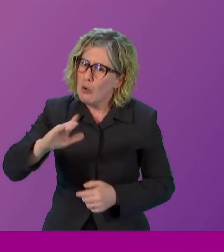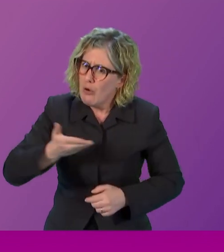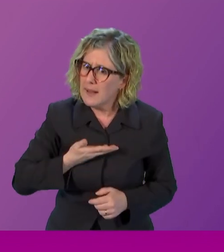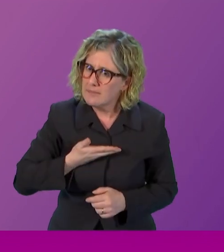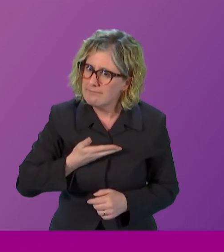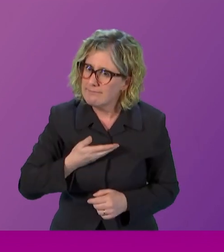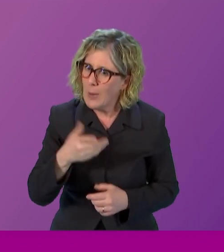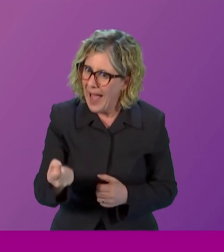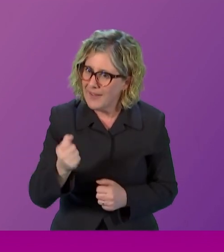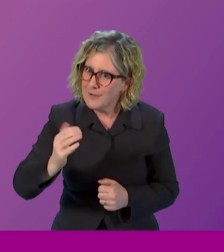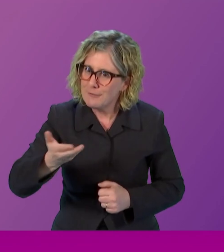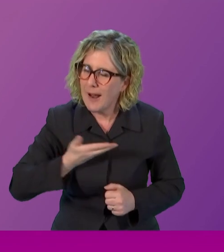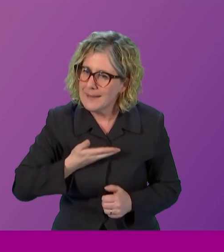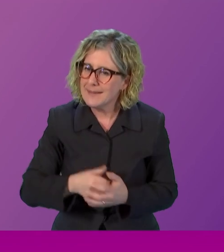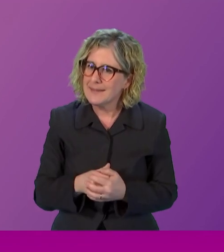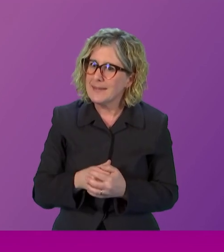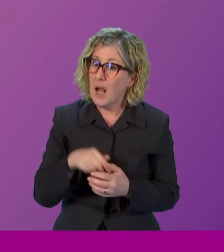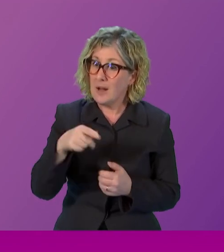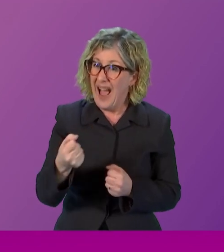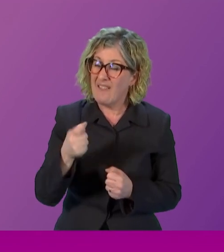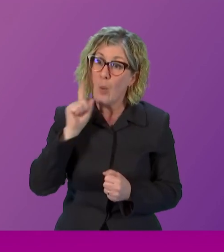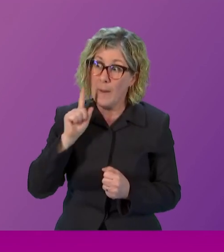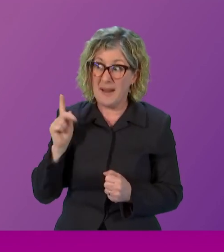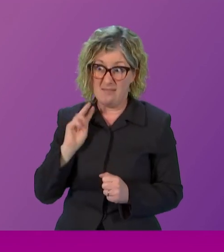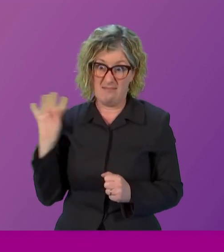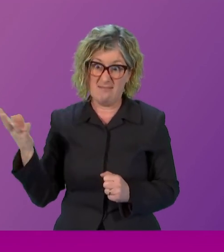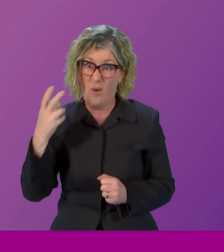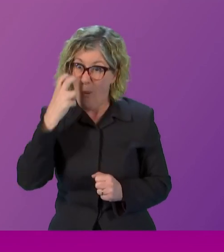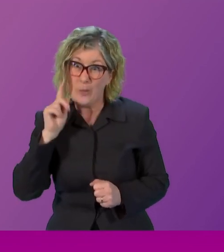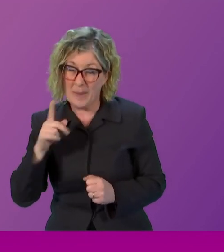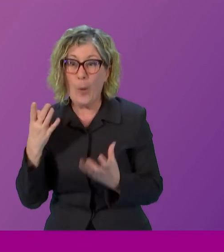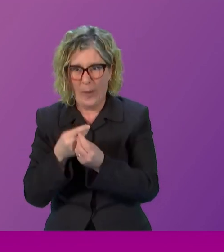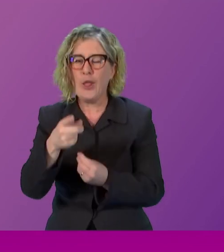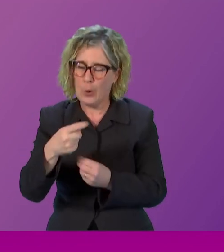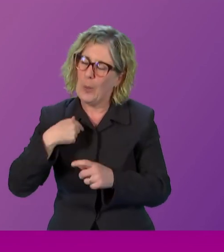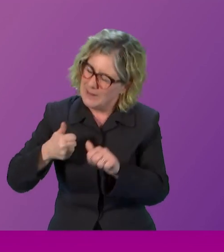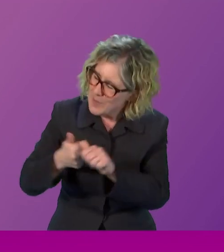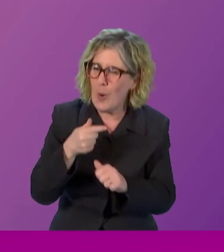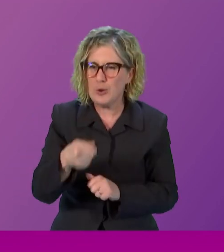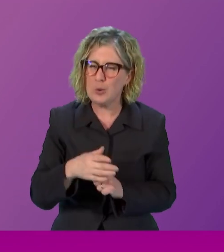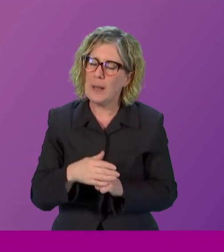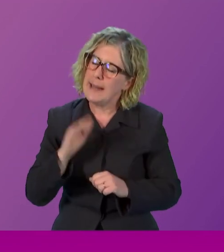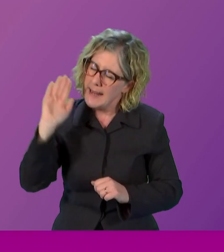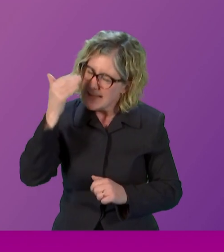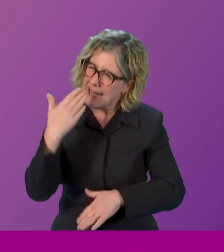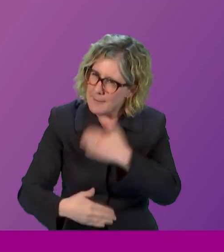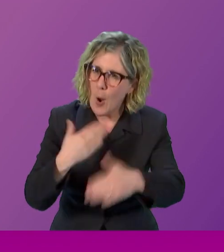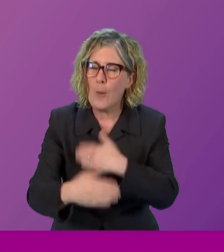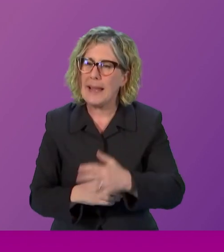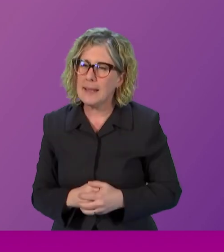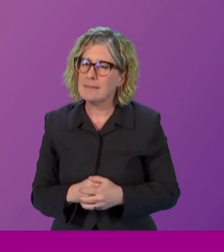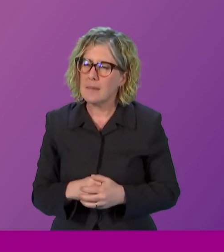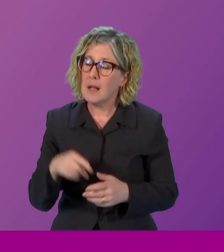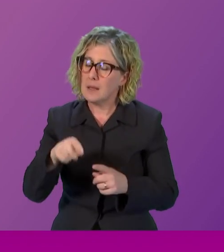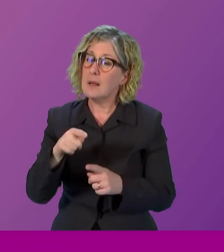got women like us on your side and at your back every step of the way let's keep going the cause of gender